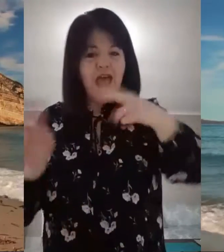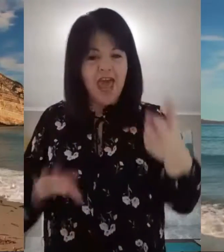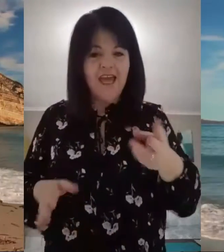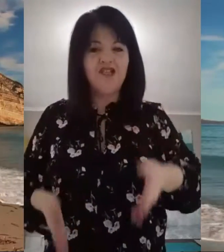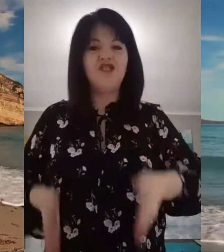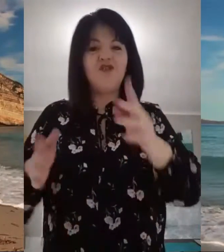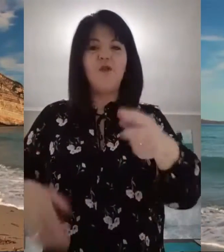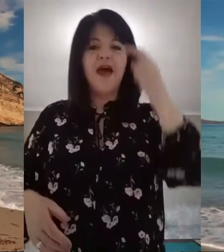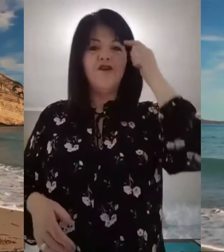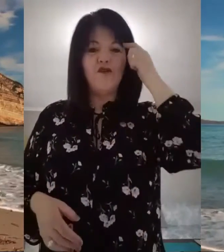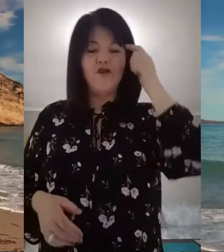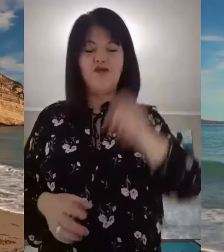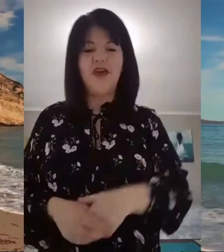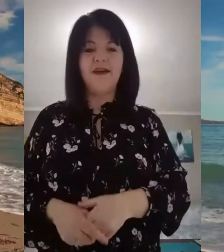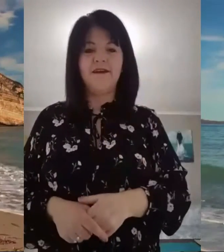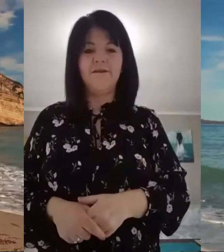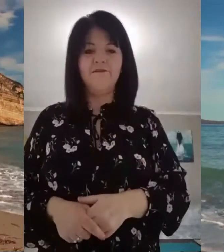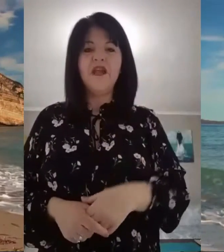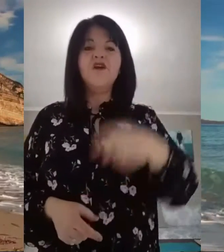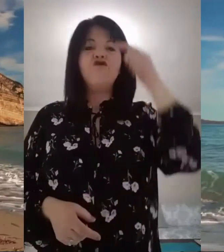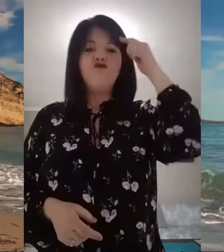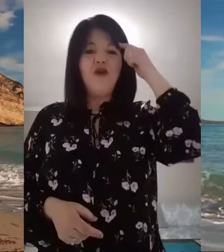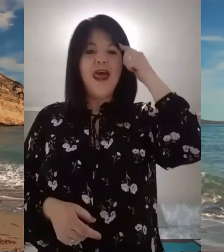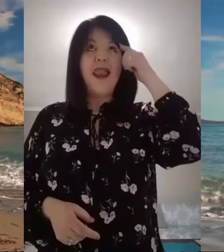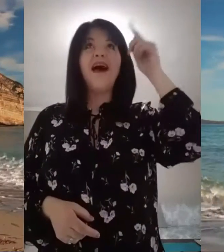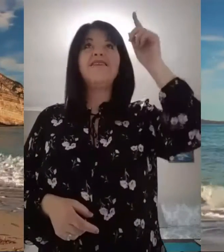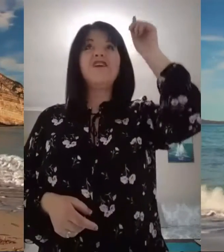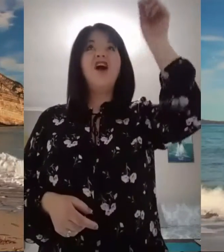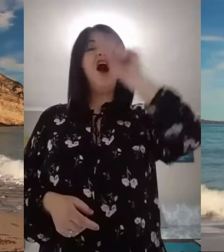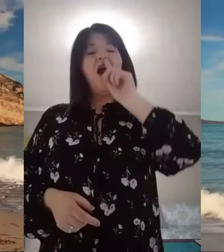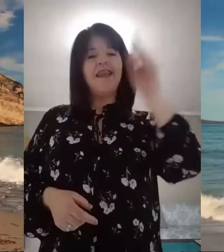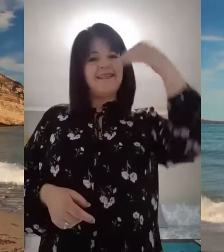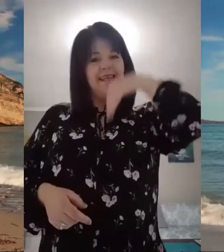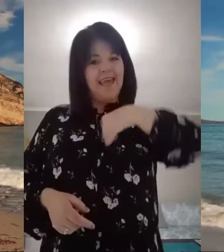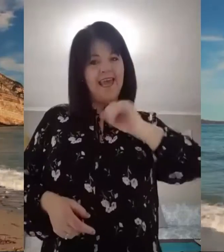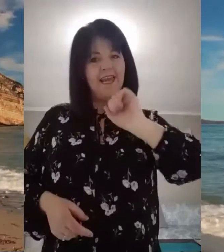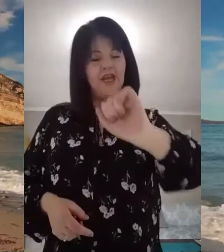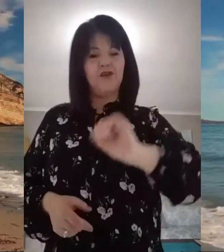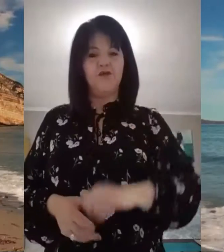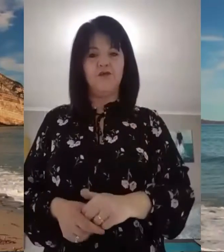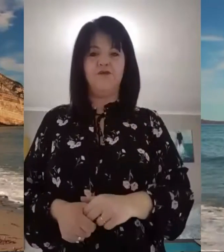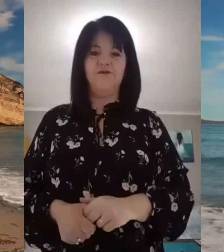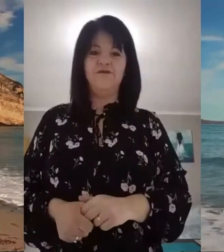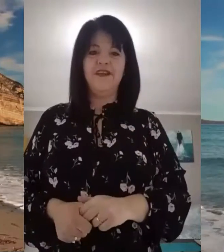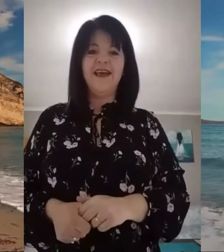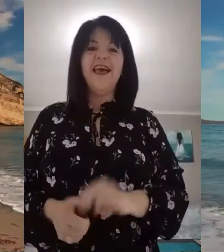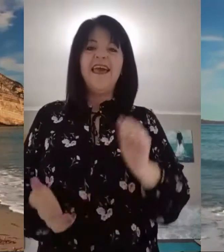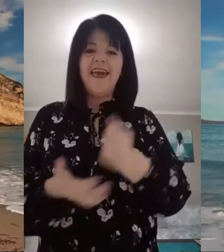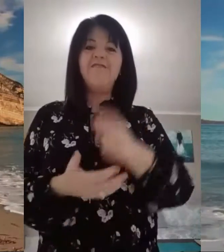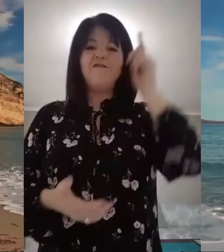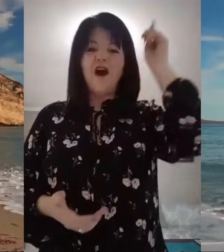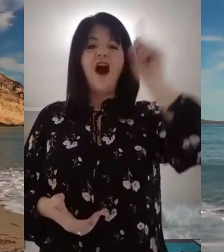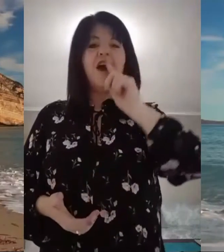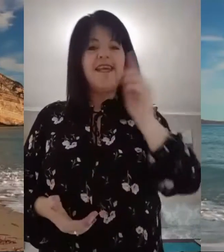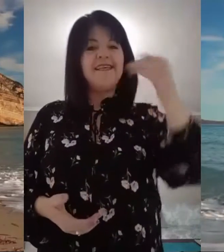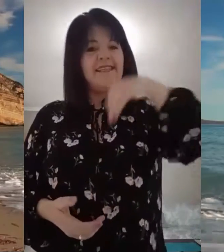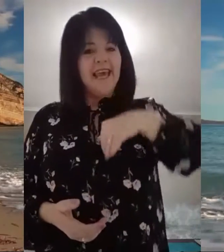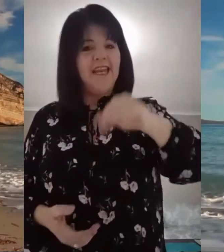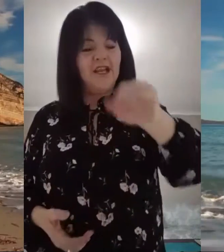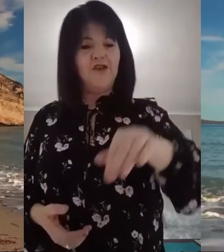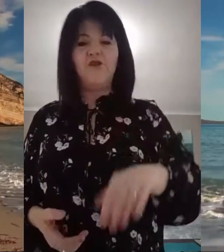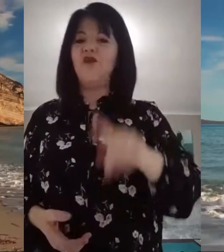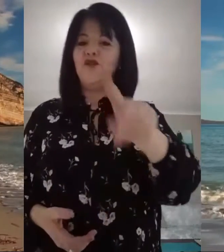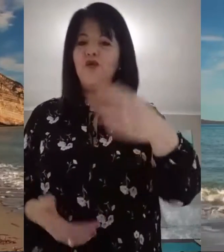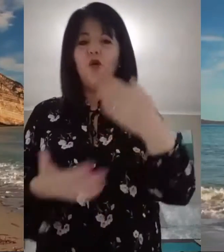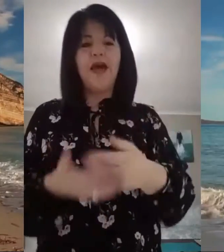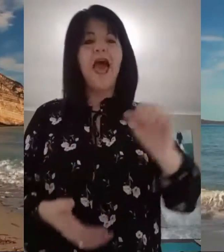Change the way you think. Realize God is in you. Realize God is